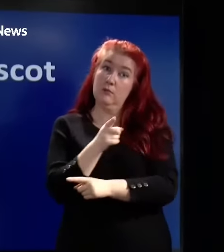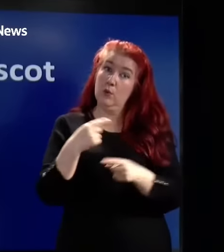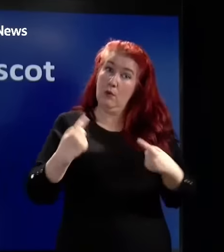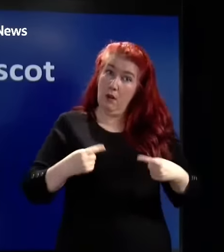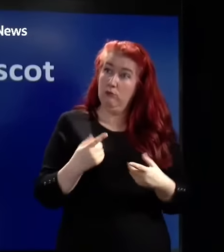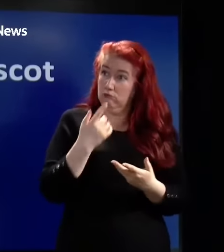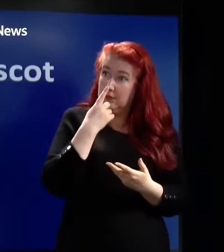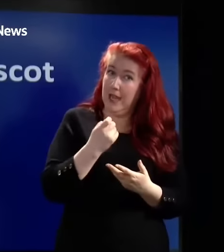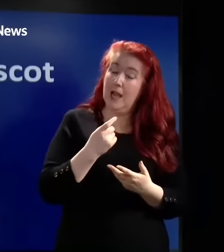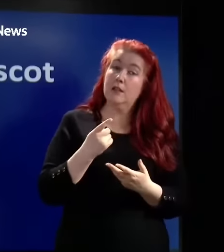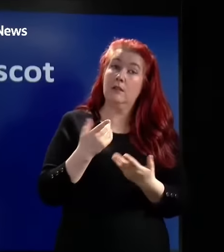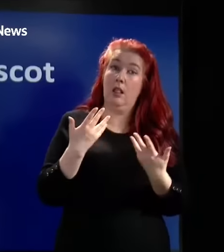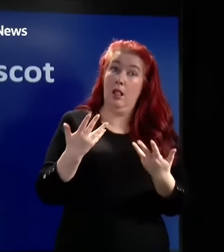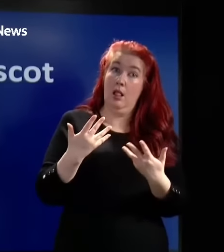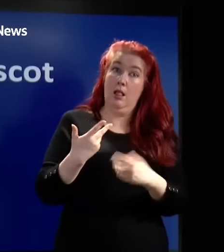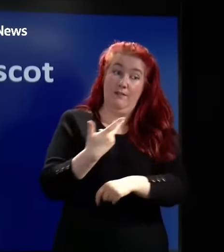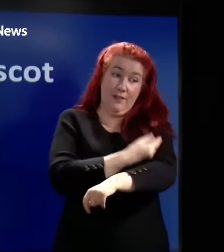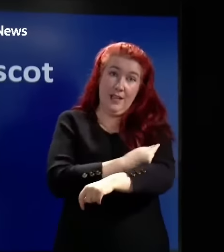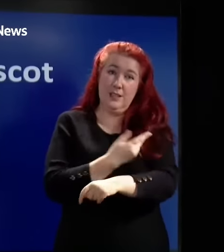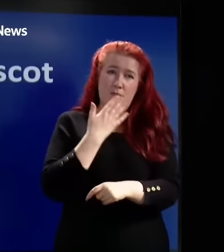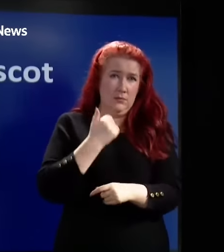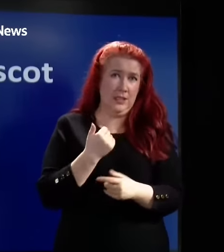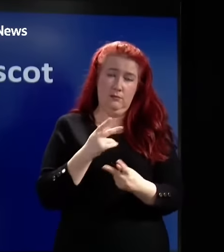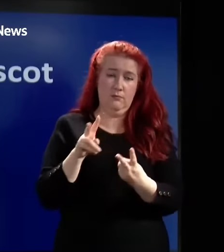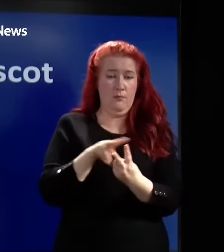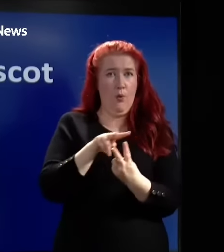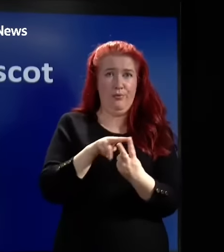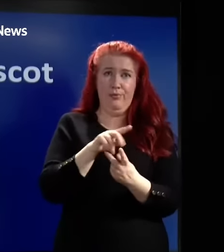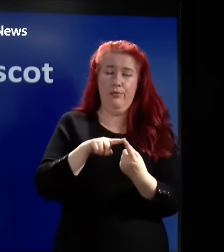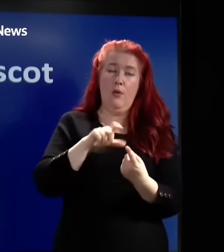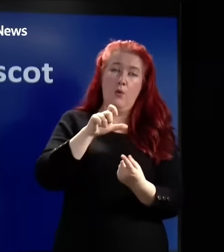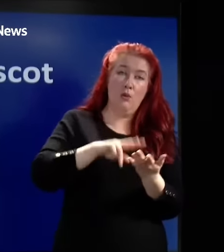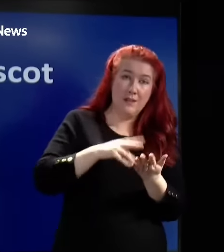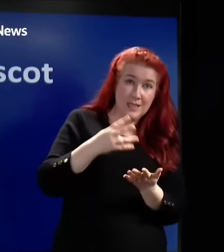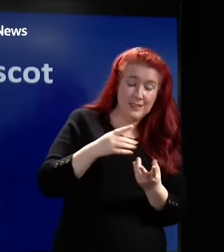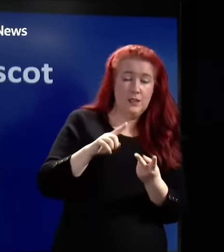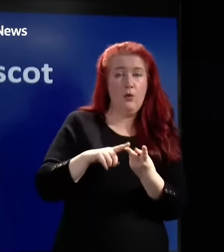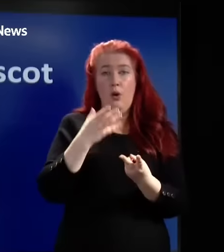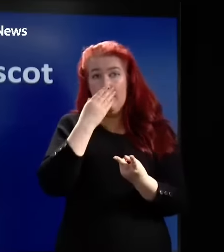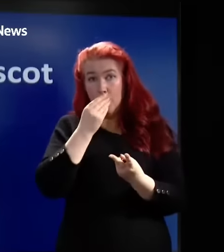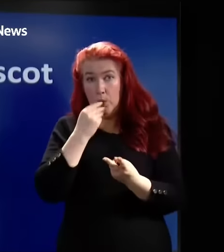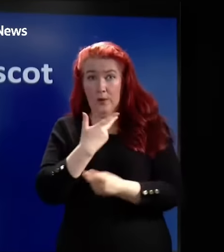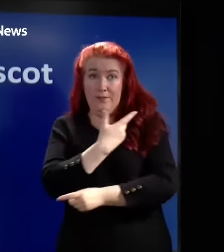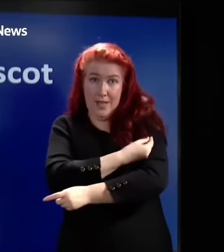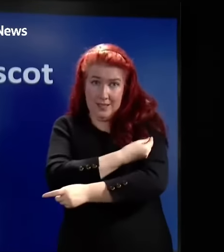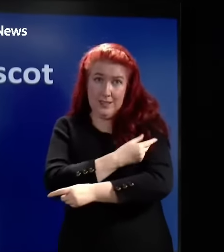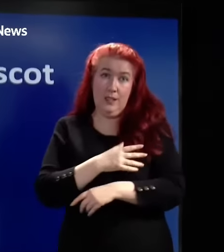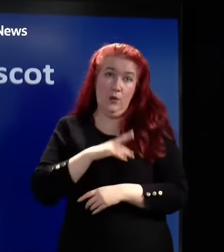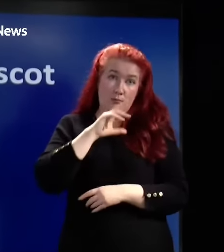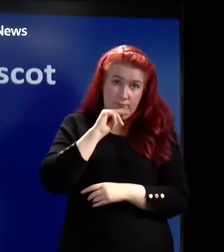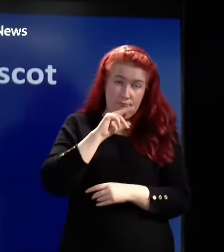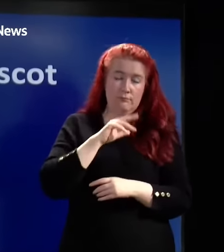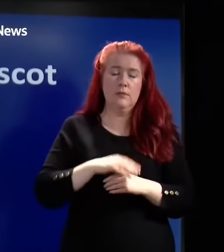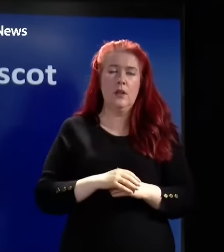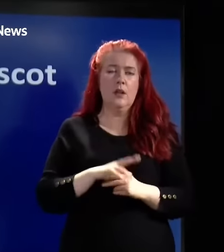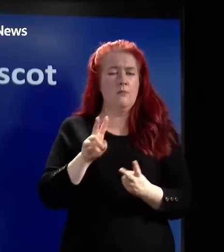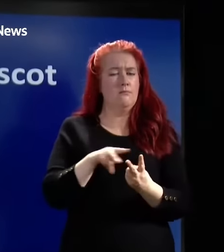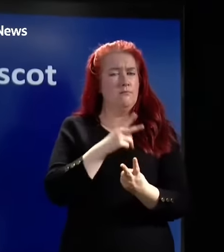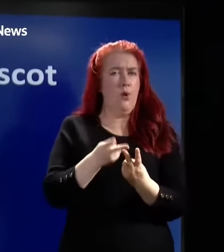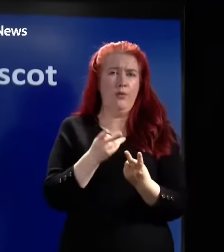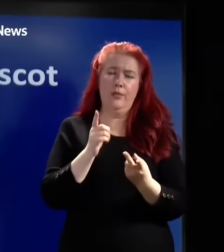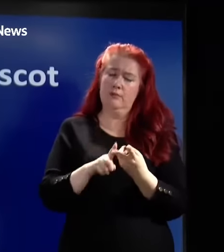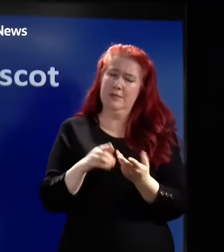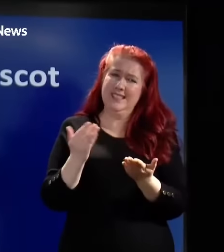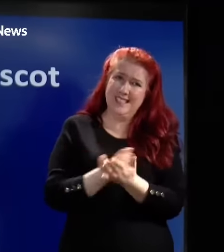vaccine, please do come forward for both, where possible, the COVID and flu vaccine. Both are well known to be safe and